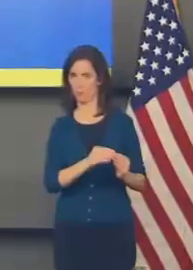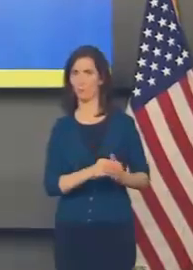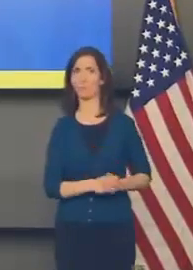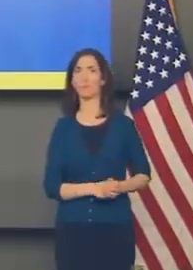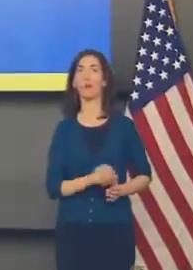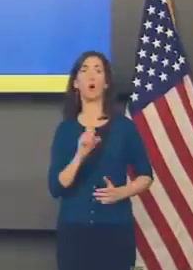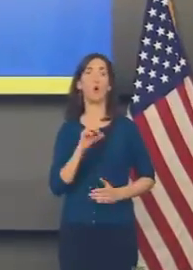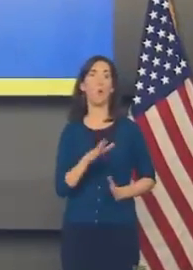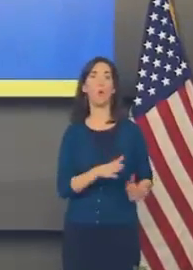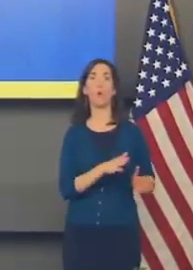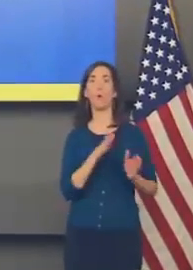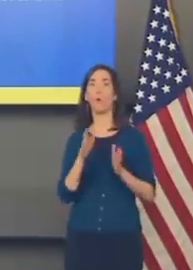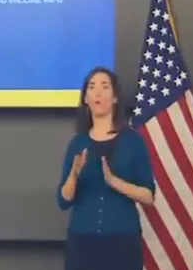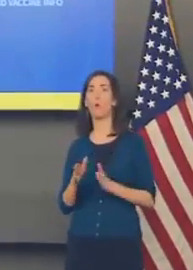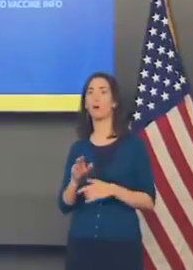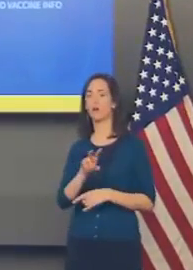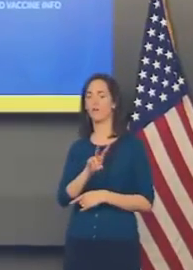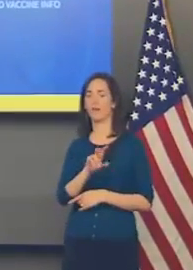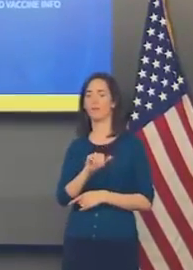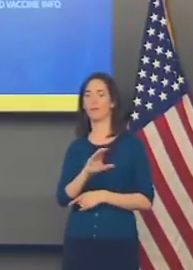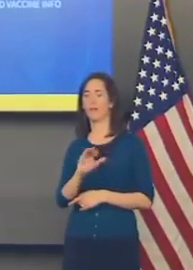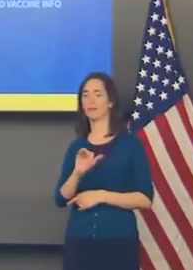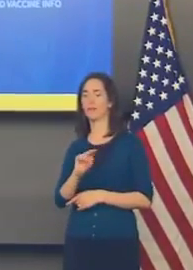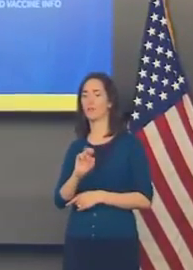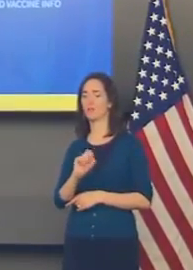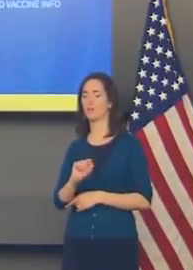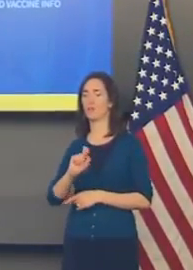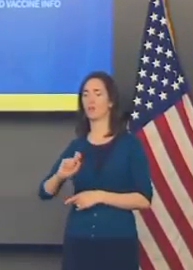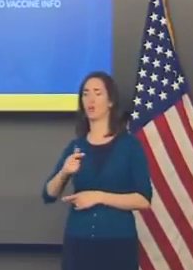Or you can go to vaccines.gov.